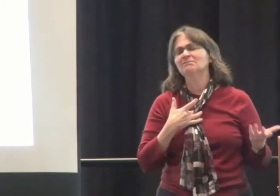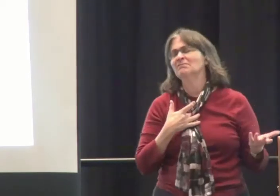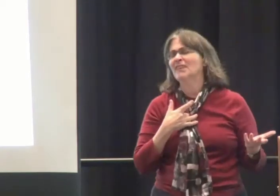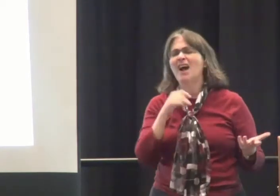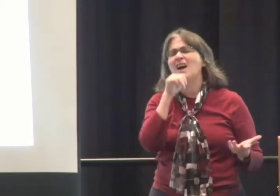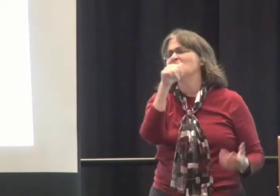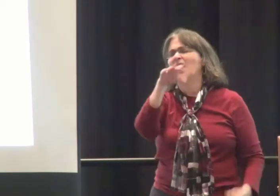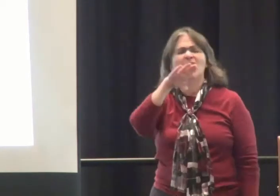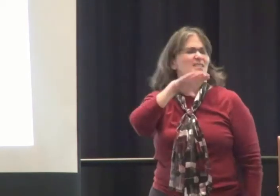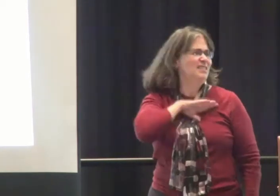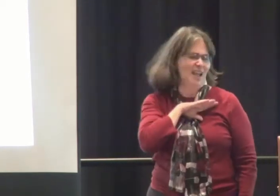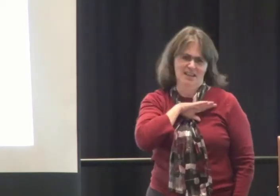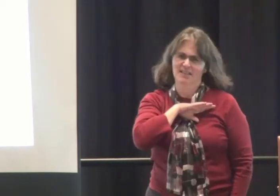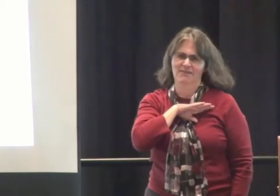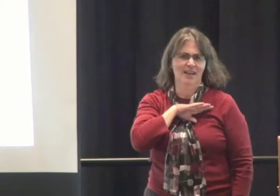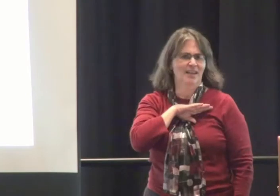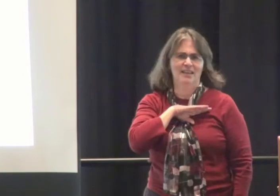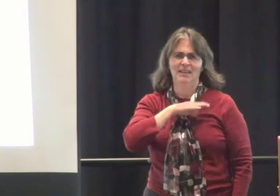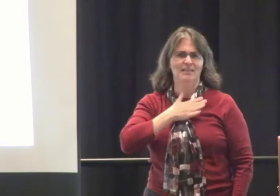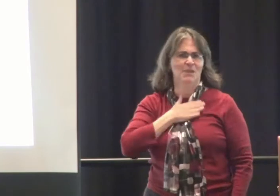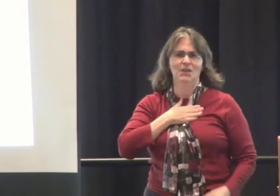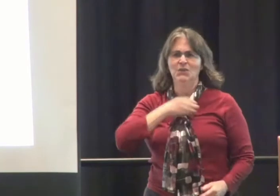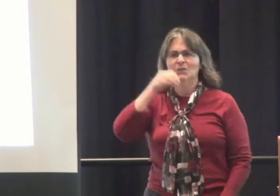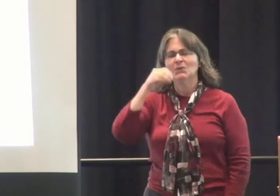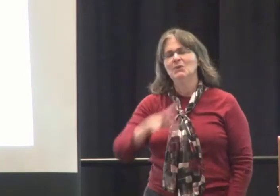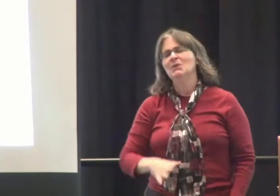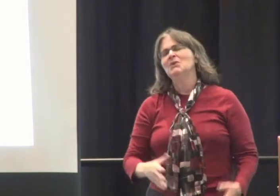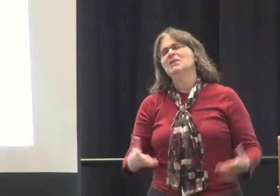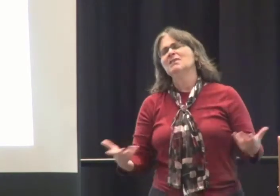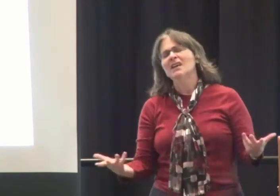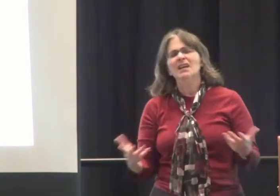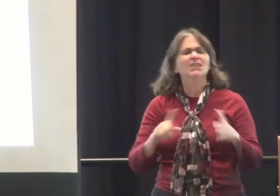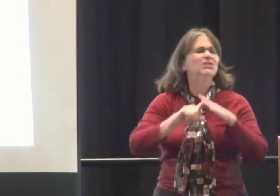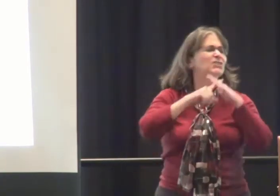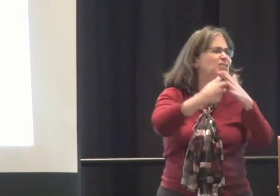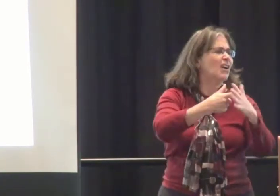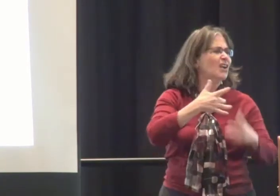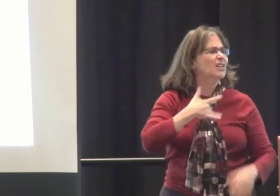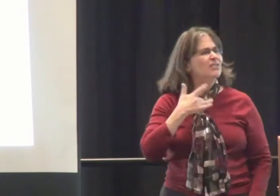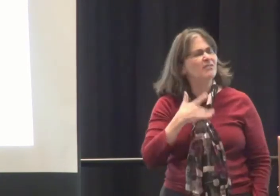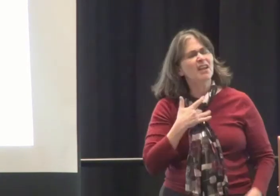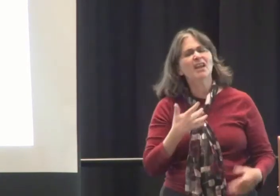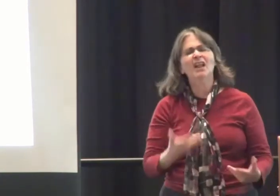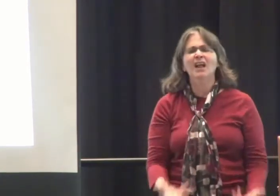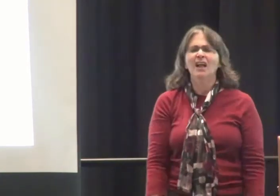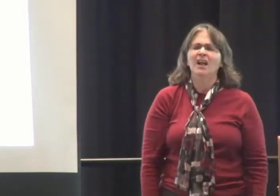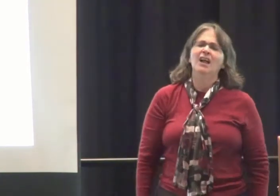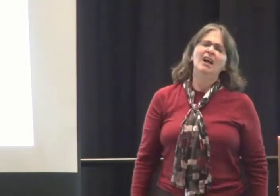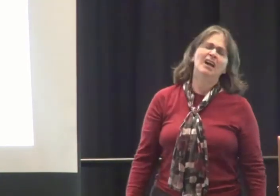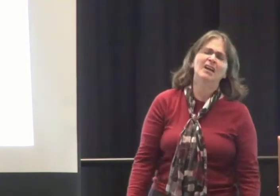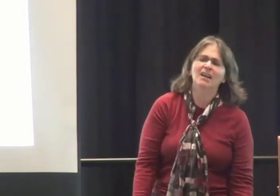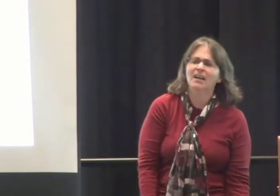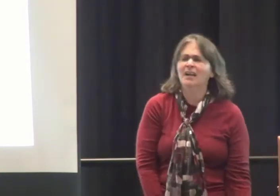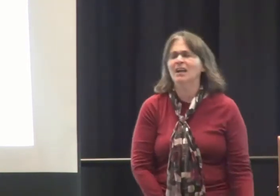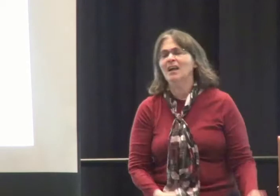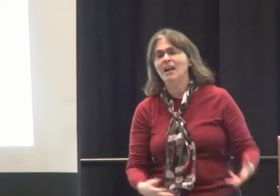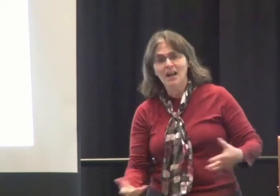come to the classroom equipped with, and Roxanne was feeling that sentiment that a lot of teachers feel.